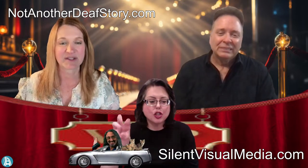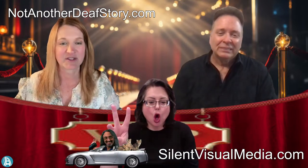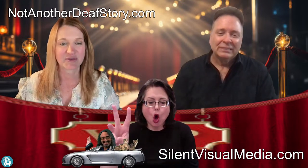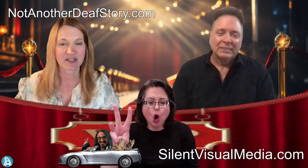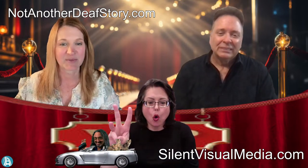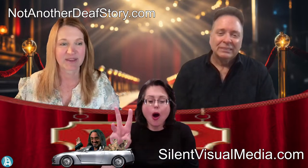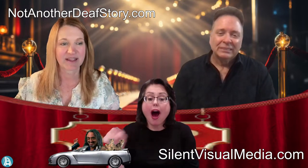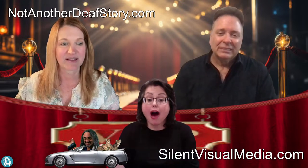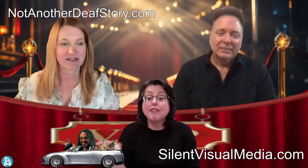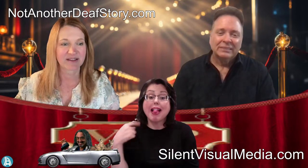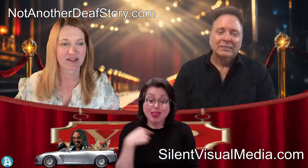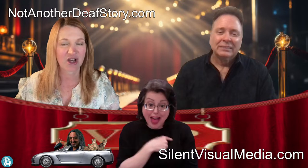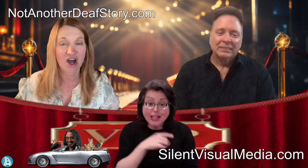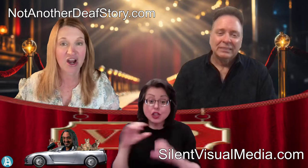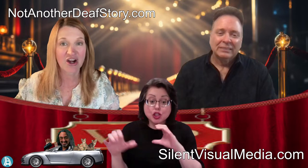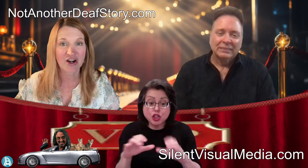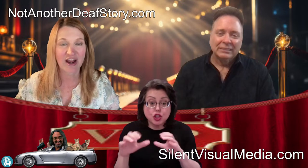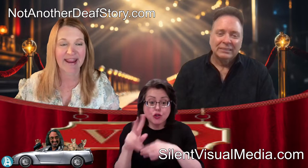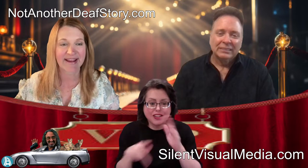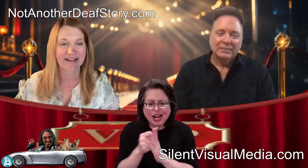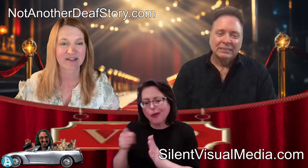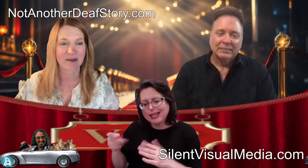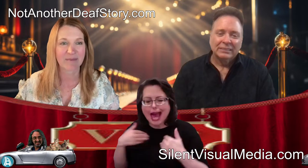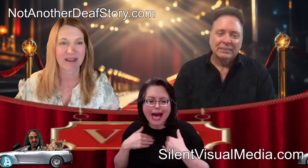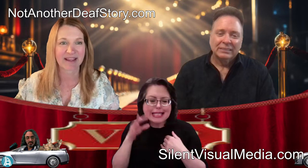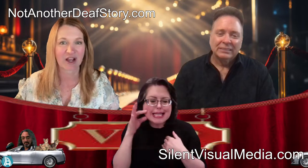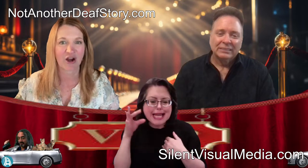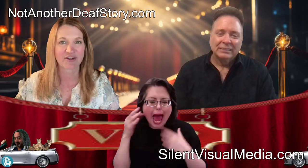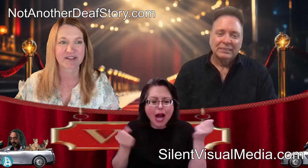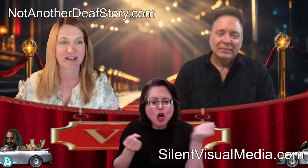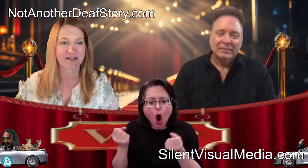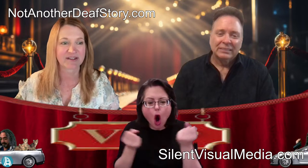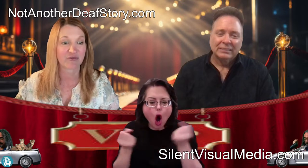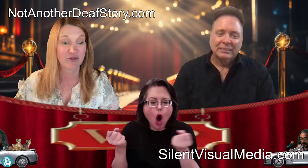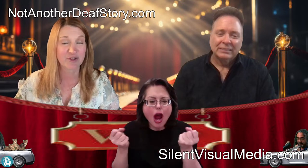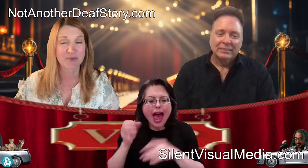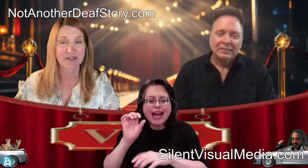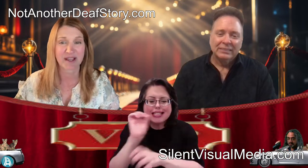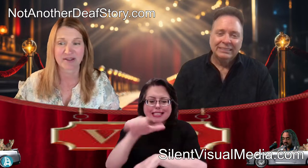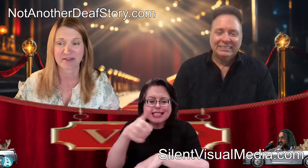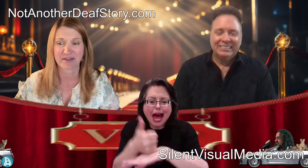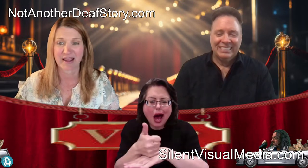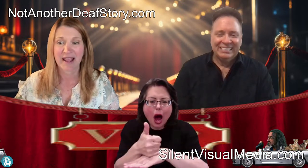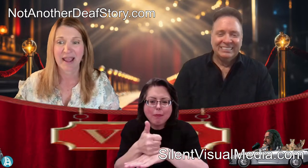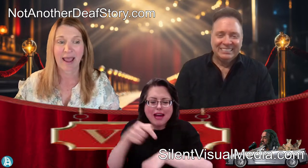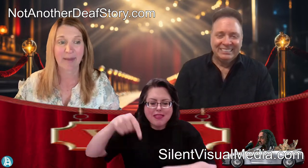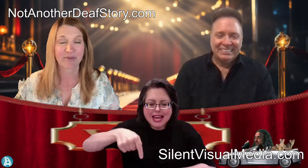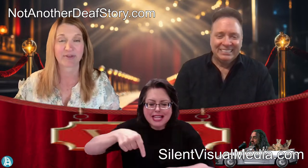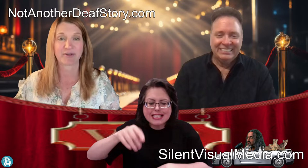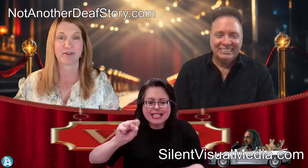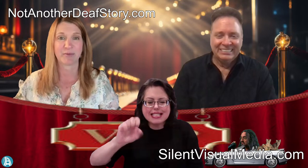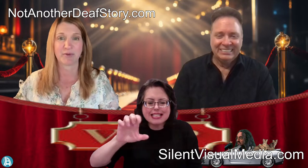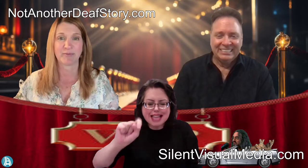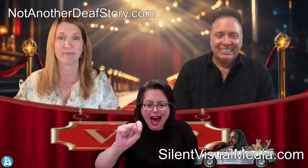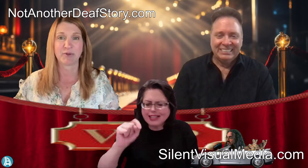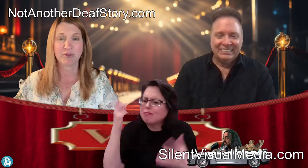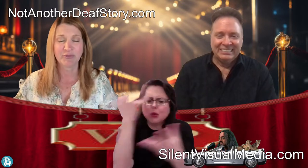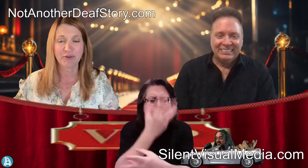and tricks with the kittens on the car and making our sets, virtual sets, look absolutely incredible and beautiful.